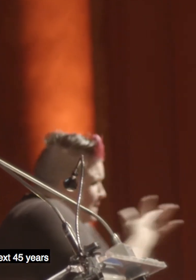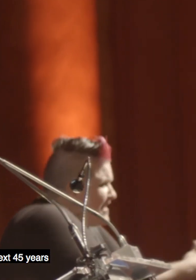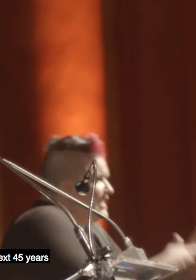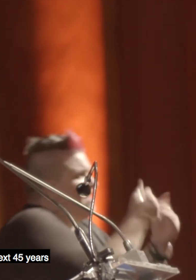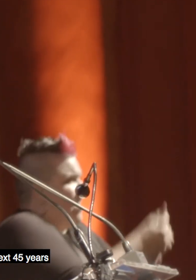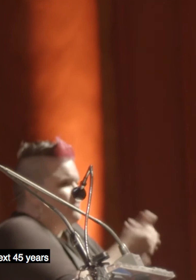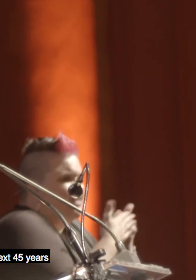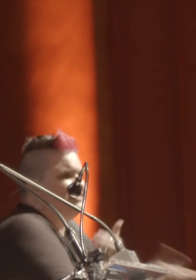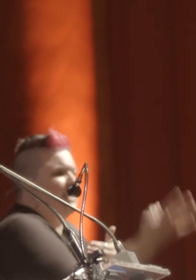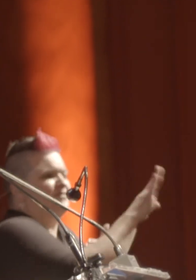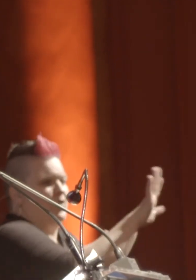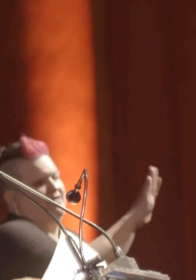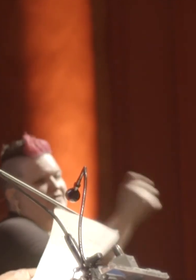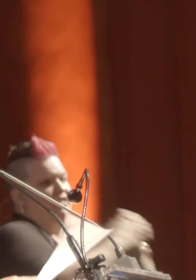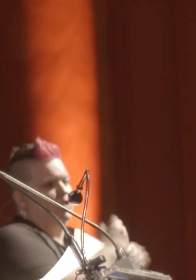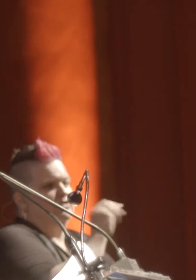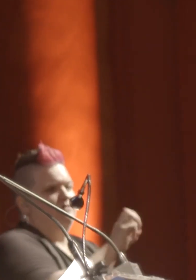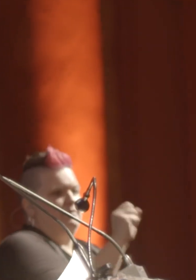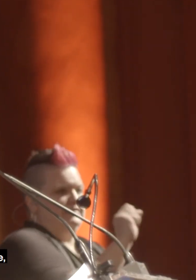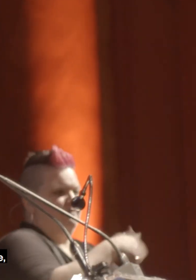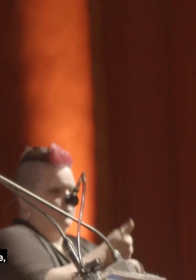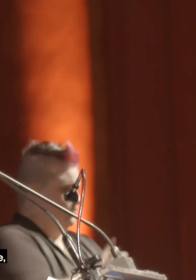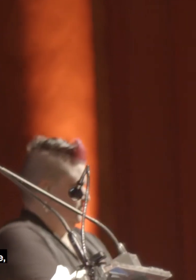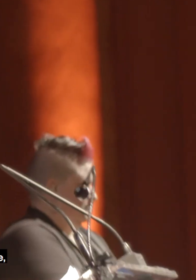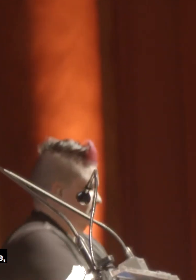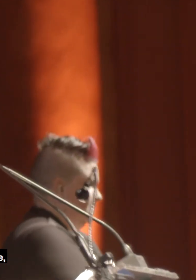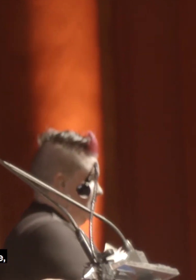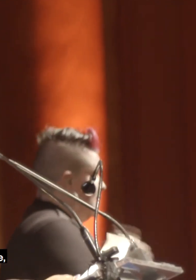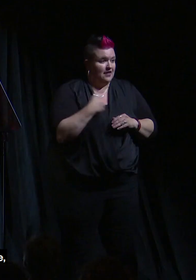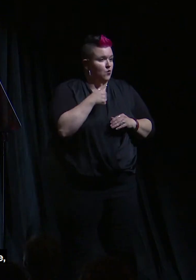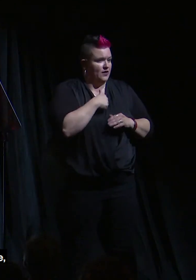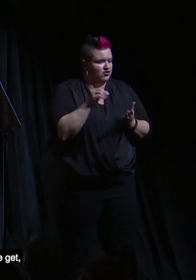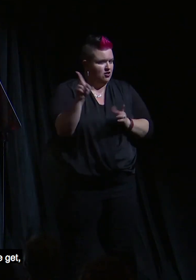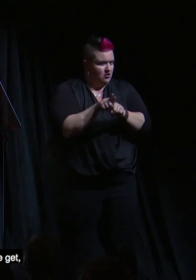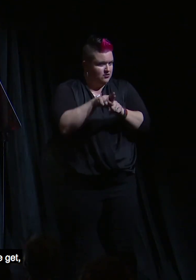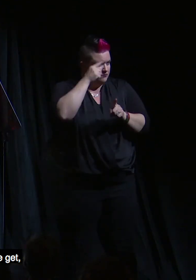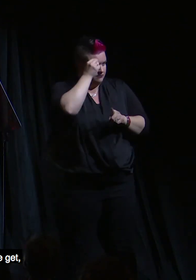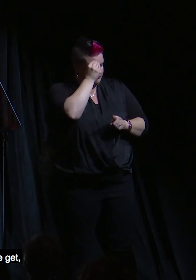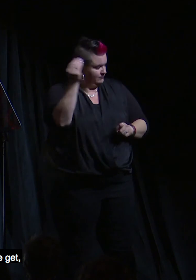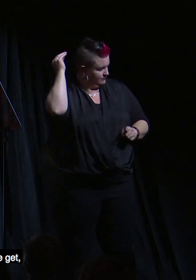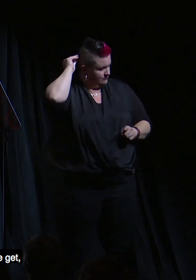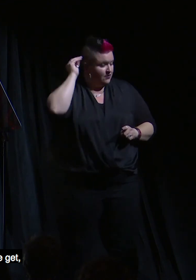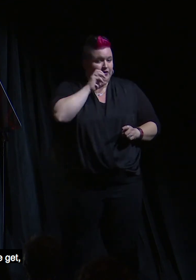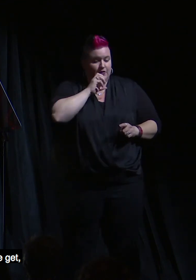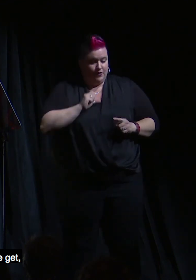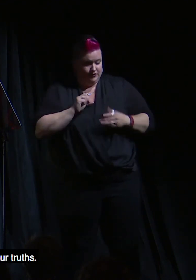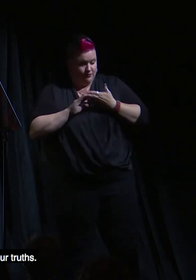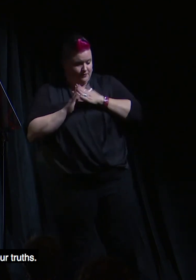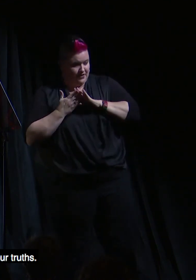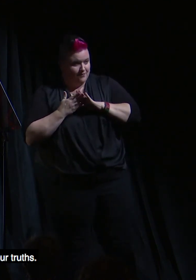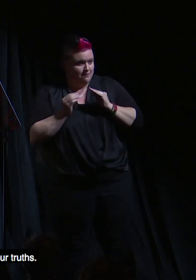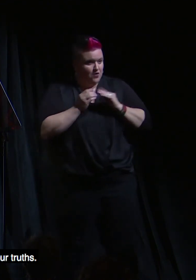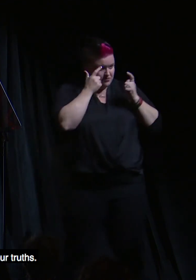of the next 45 years of the Ms. Foundation. Where we should take note, the older we get, the bolder we